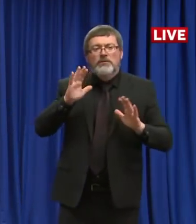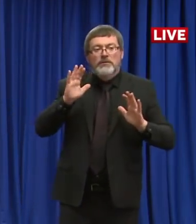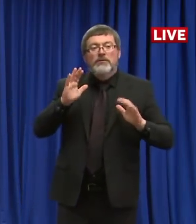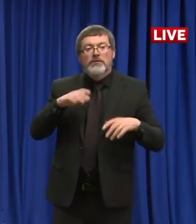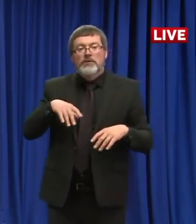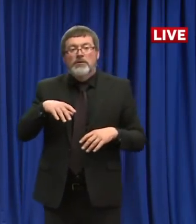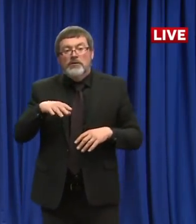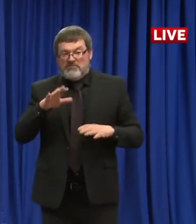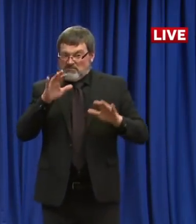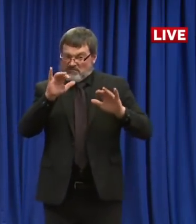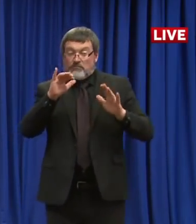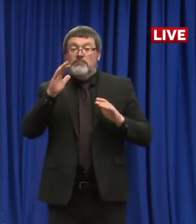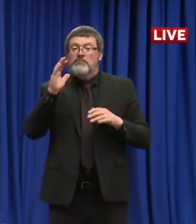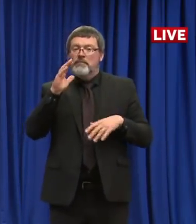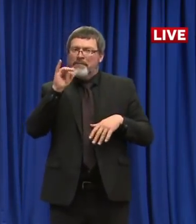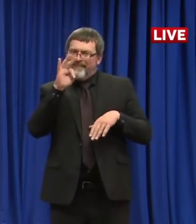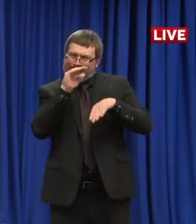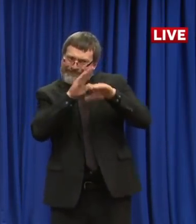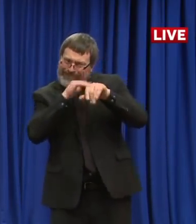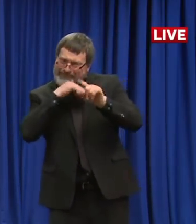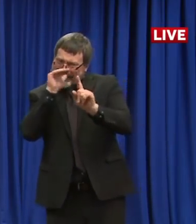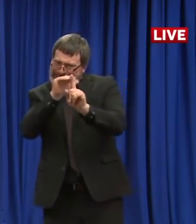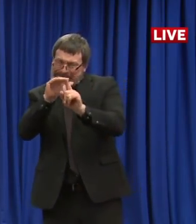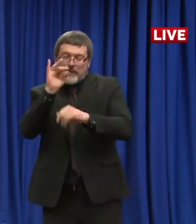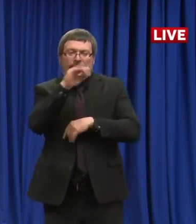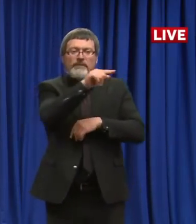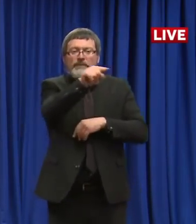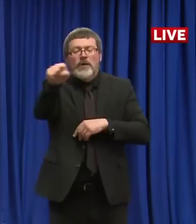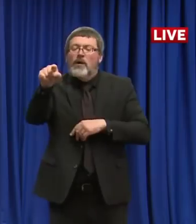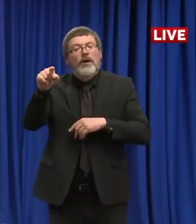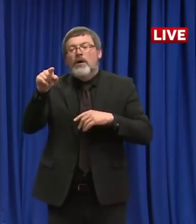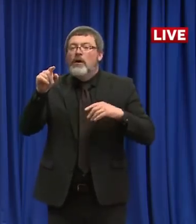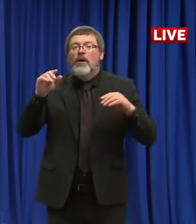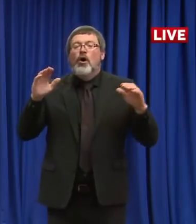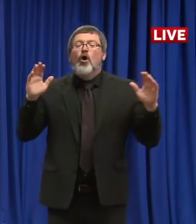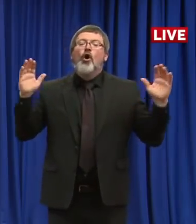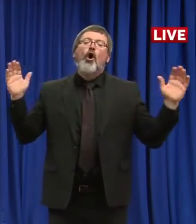And that's part of the need to maintain our social distancing at this time.